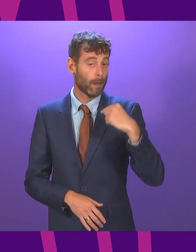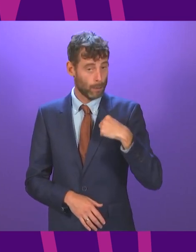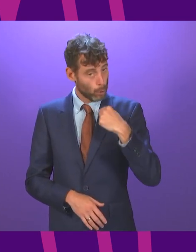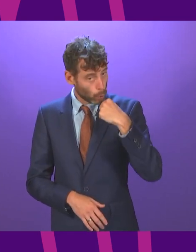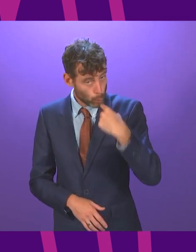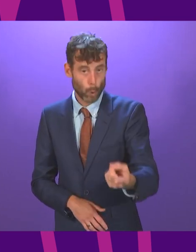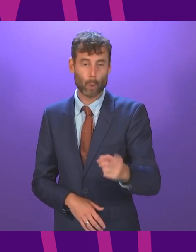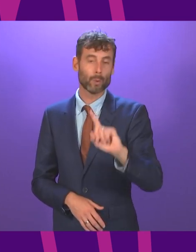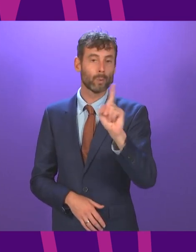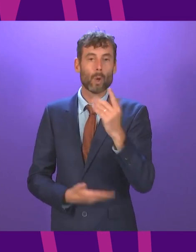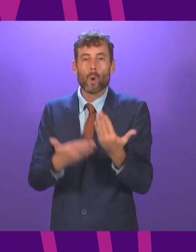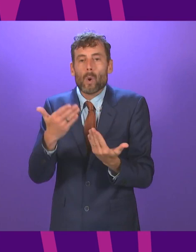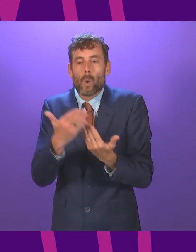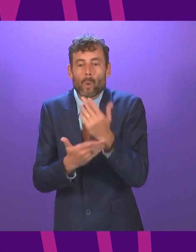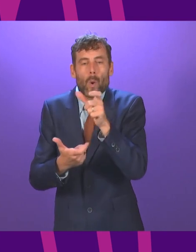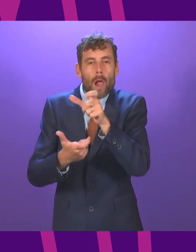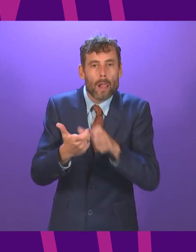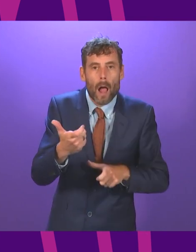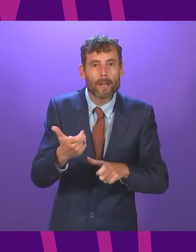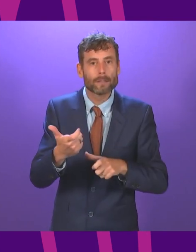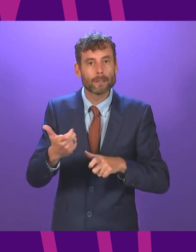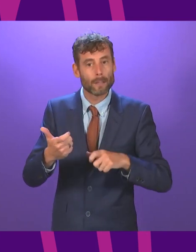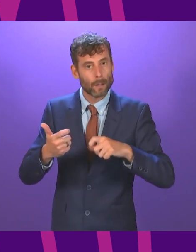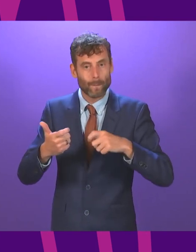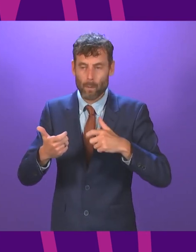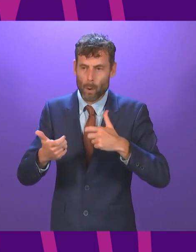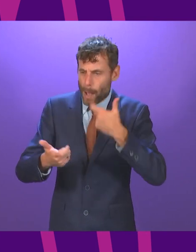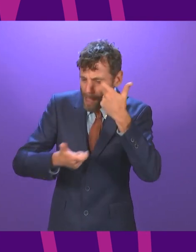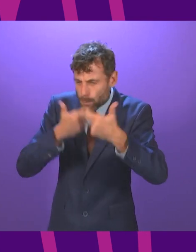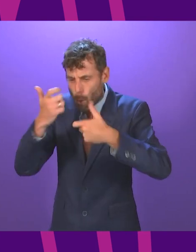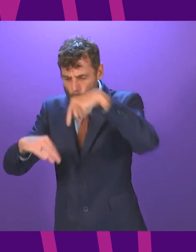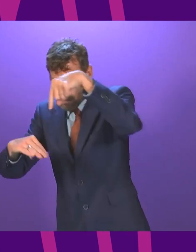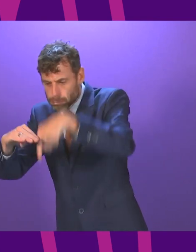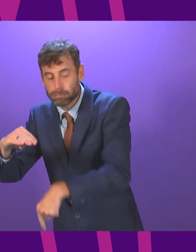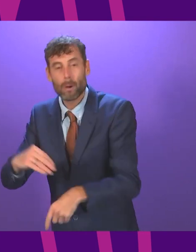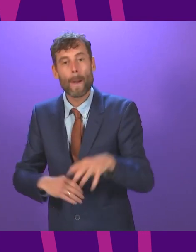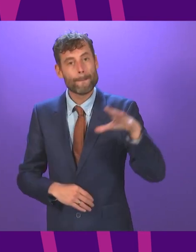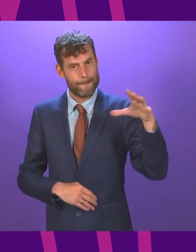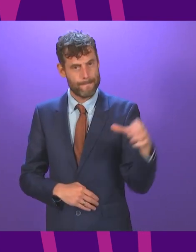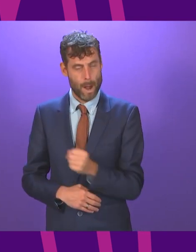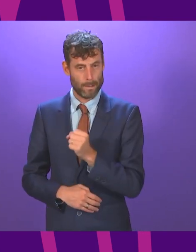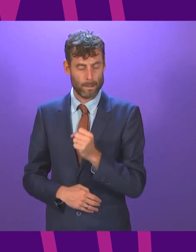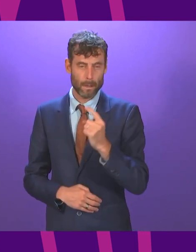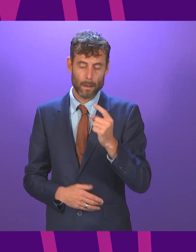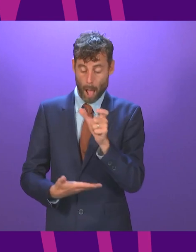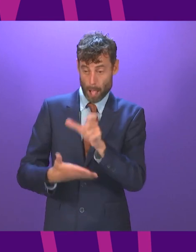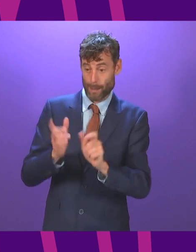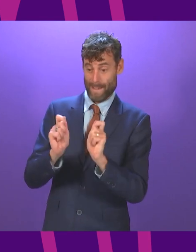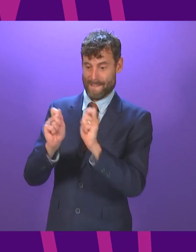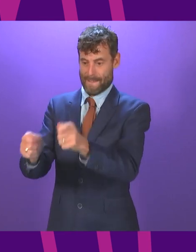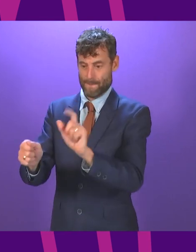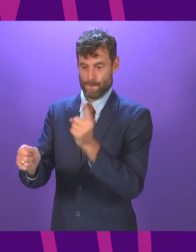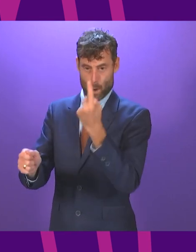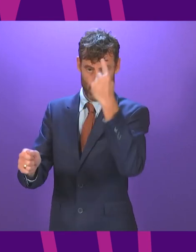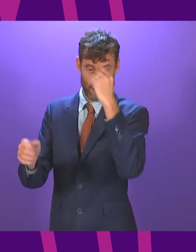case that new licences for exploration have to be assessed against the climate emergency, so too, in my view, should